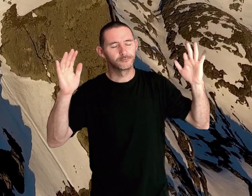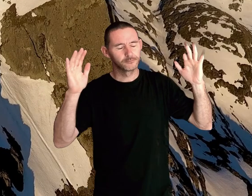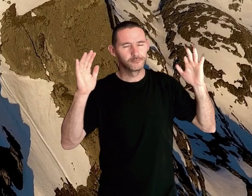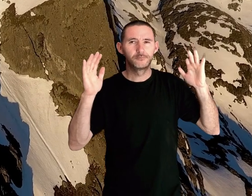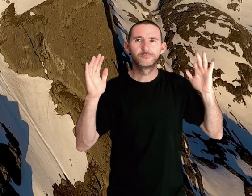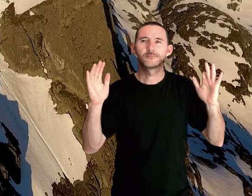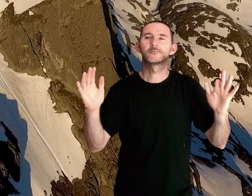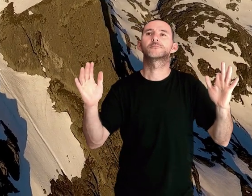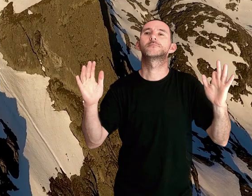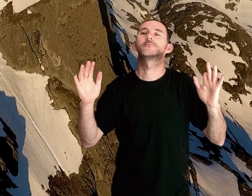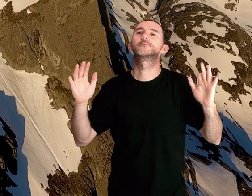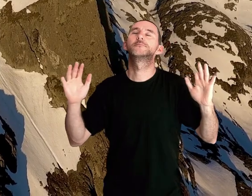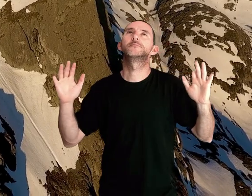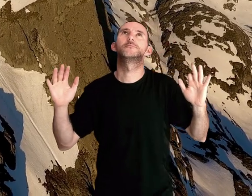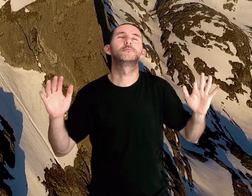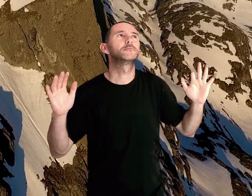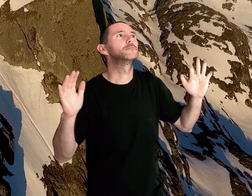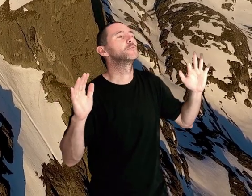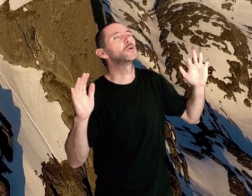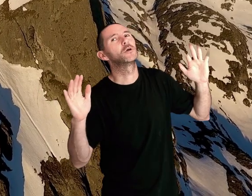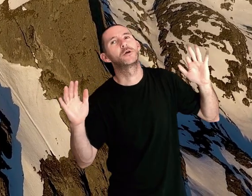What Savior What